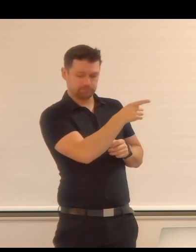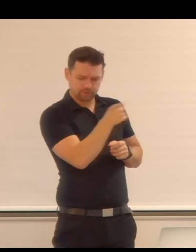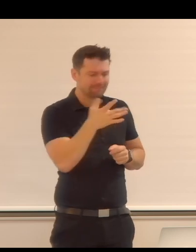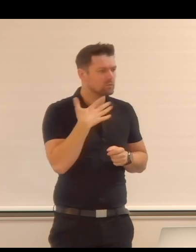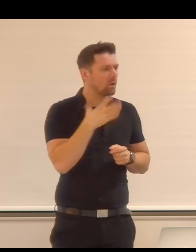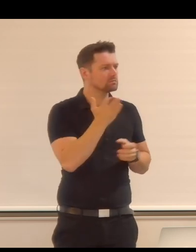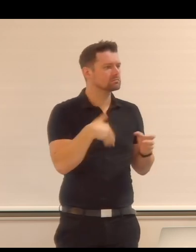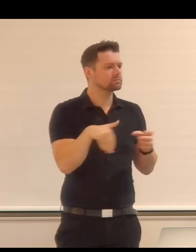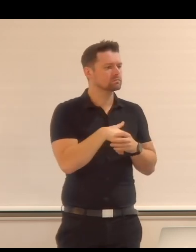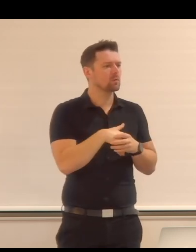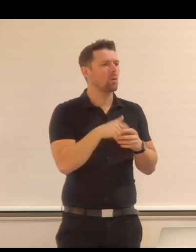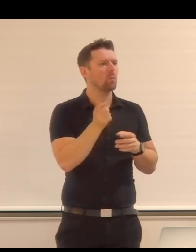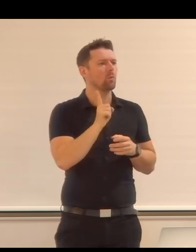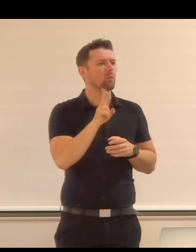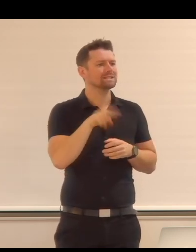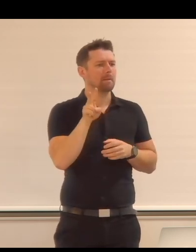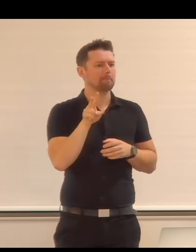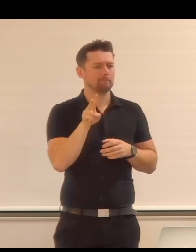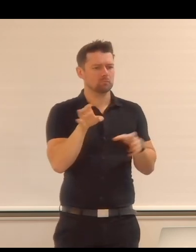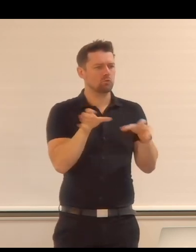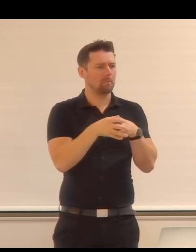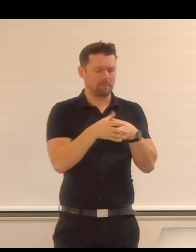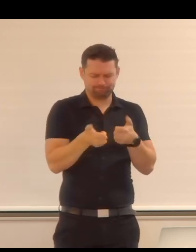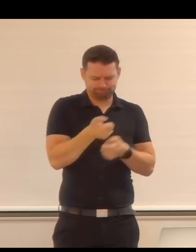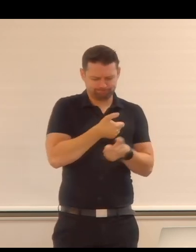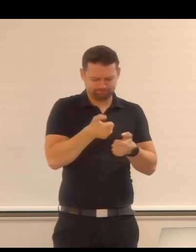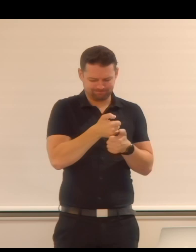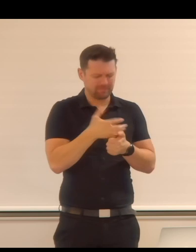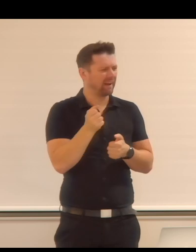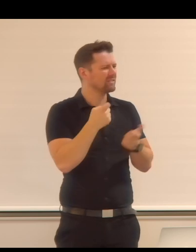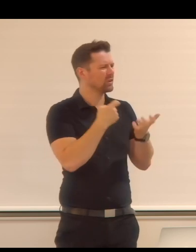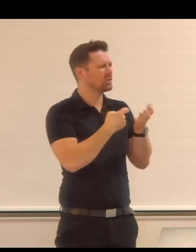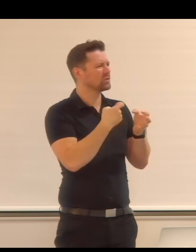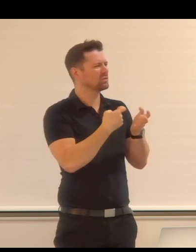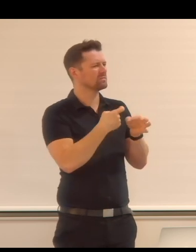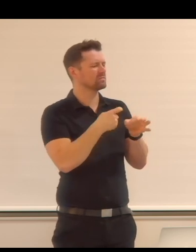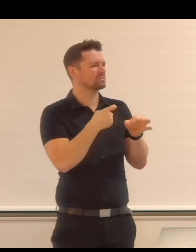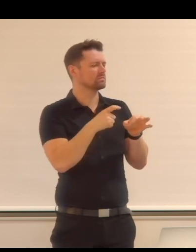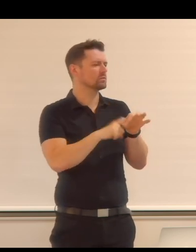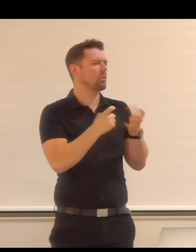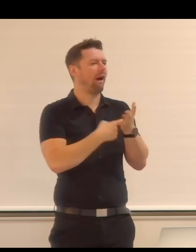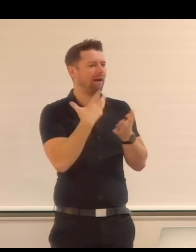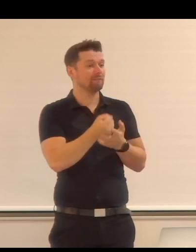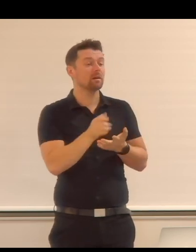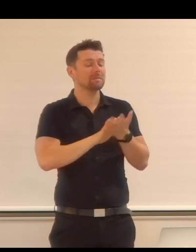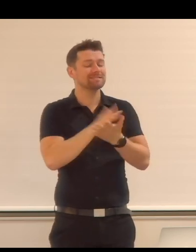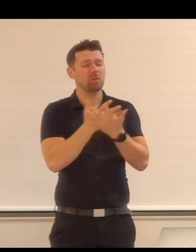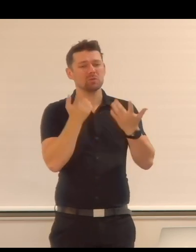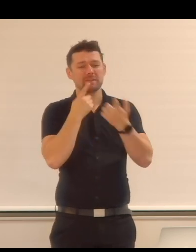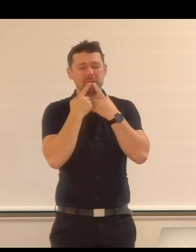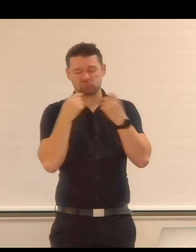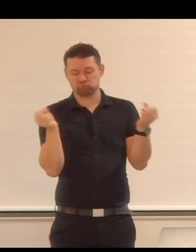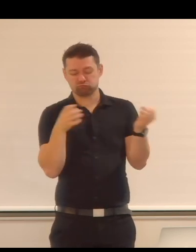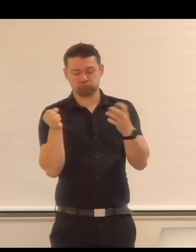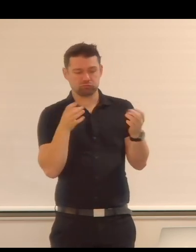the QR codes in some, uh, different places in case you want to exchange contact. This is really about exchange and learning from each other. Okay. So